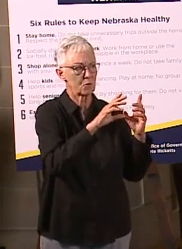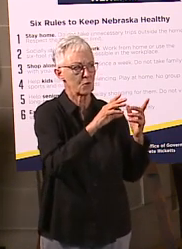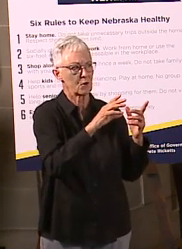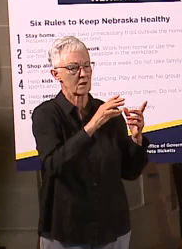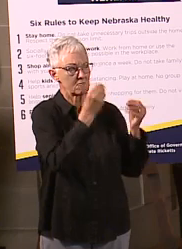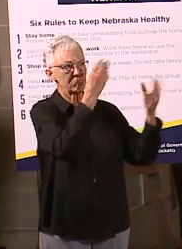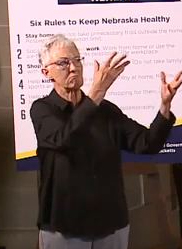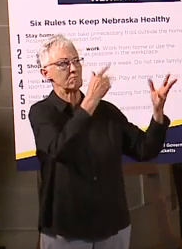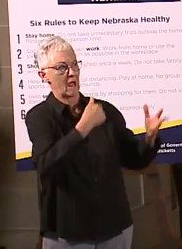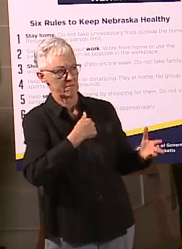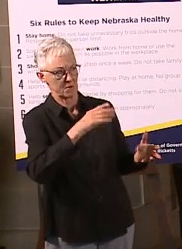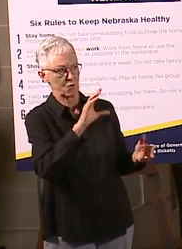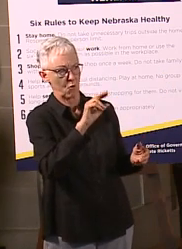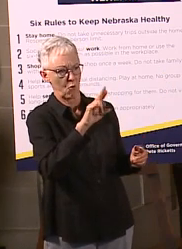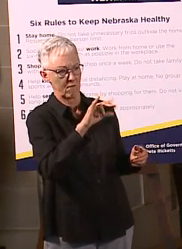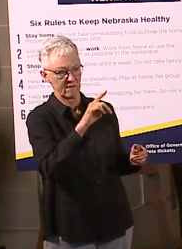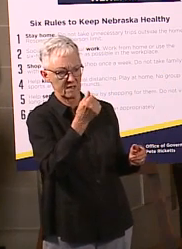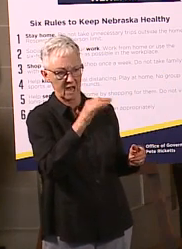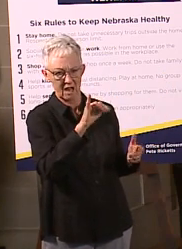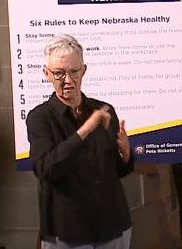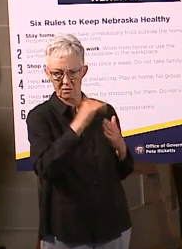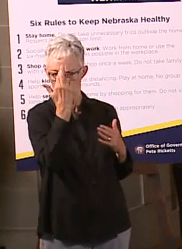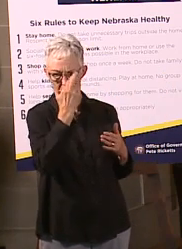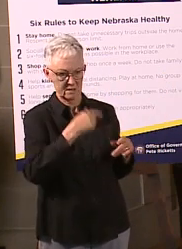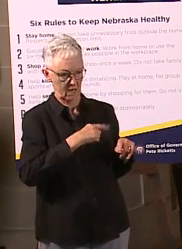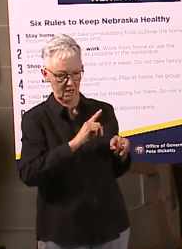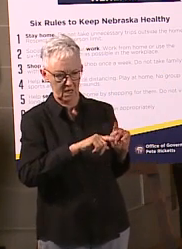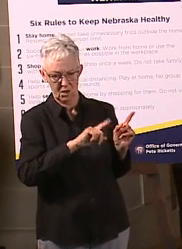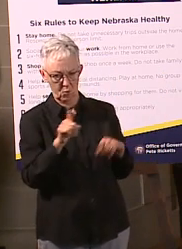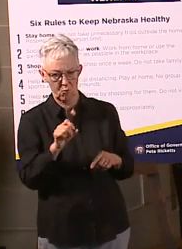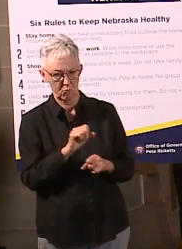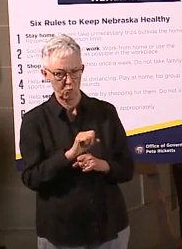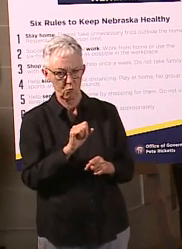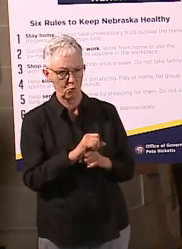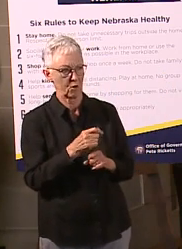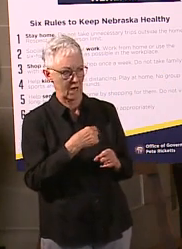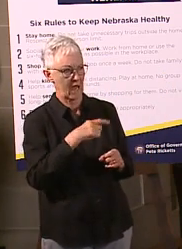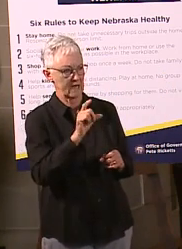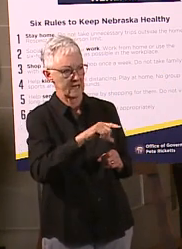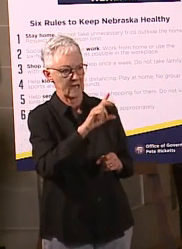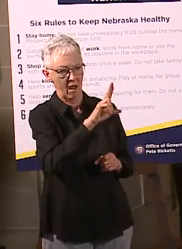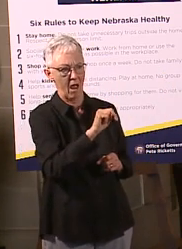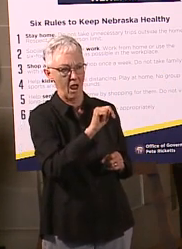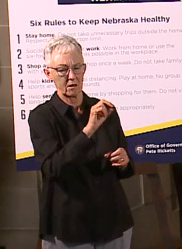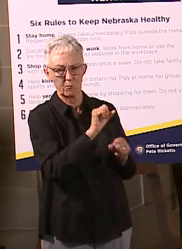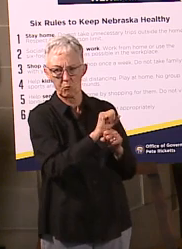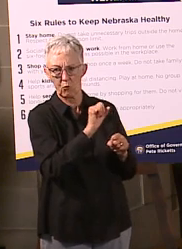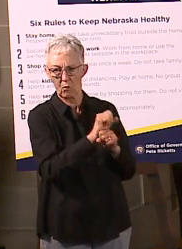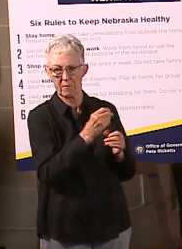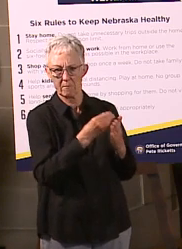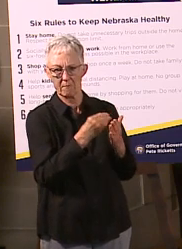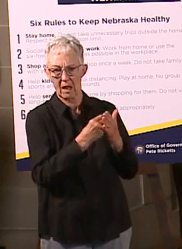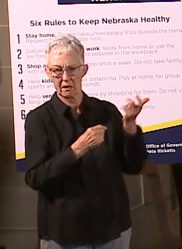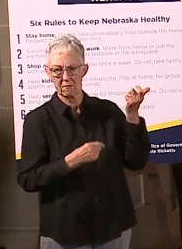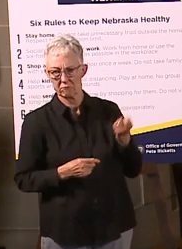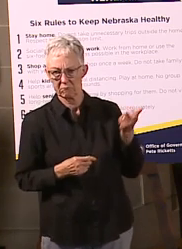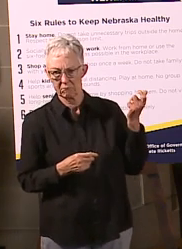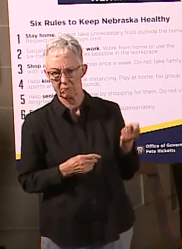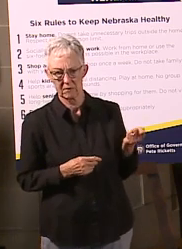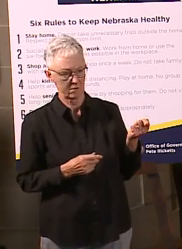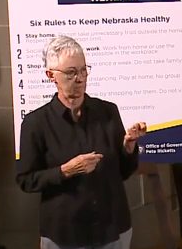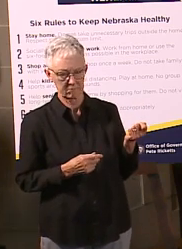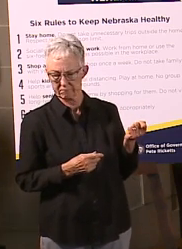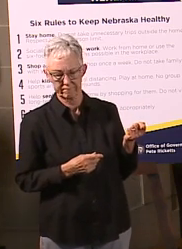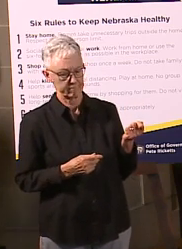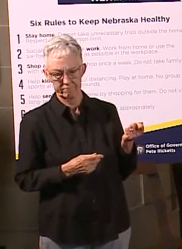clarified and we'll follow up again. And if you're called back to work, again, if you're one of those at-risk people, say you're older, have that underlying health care condition, work